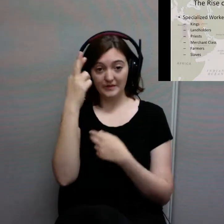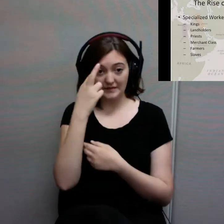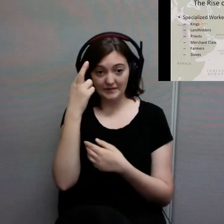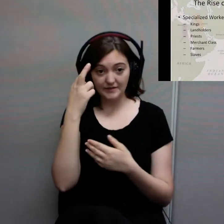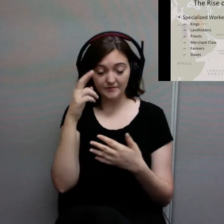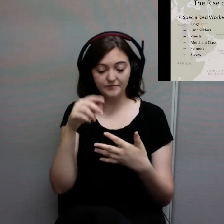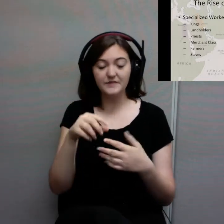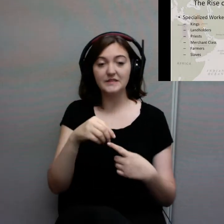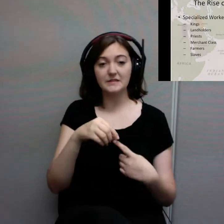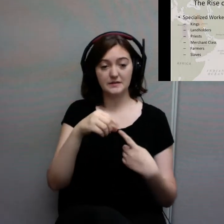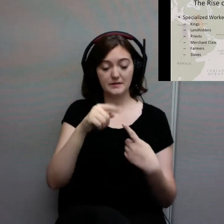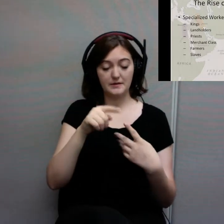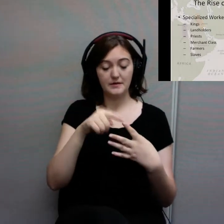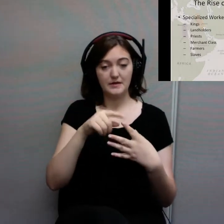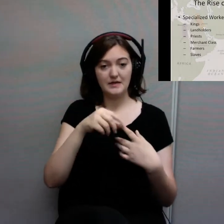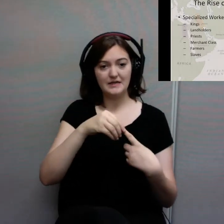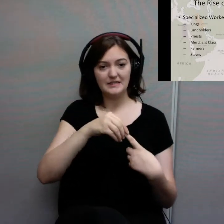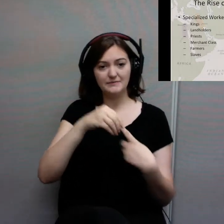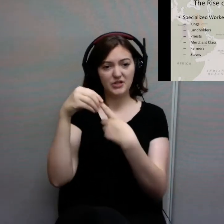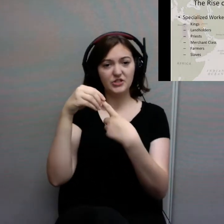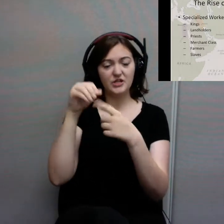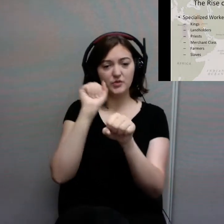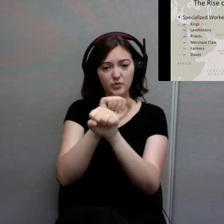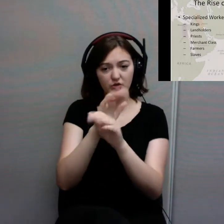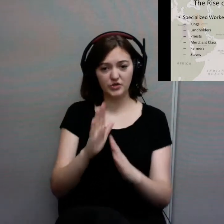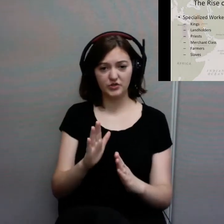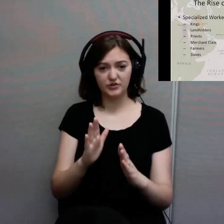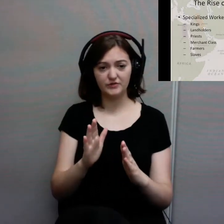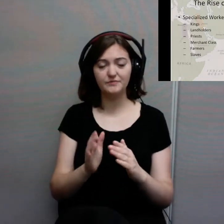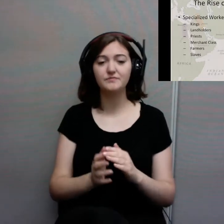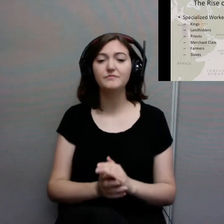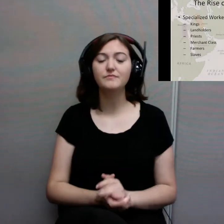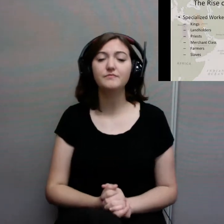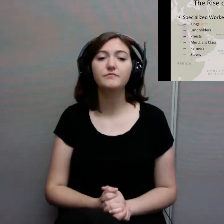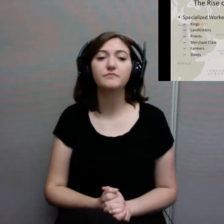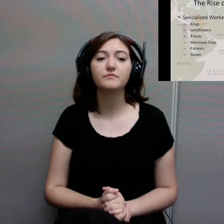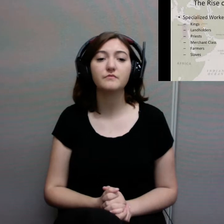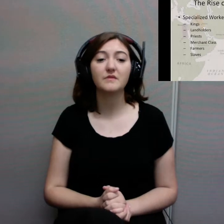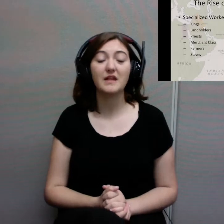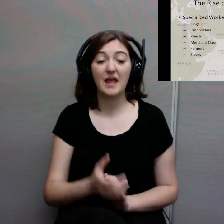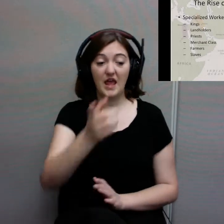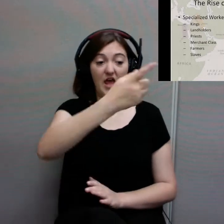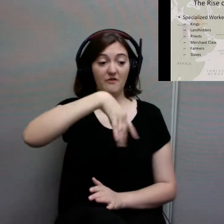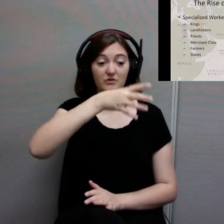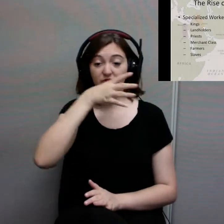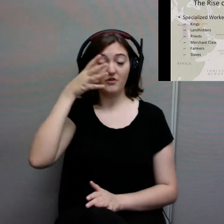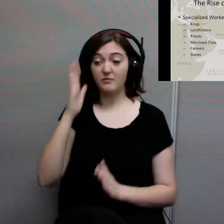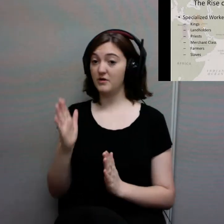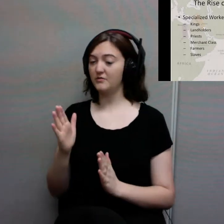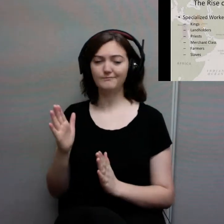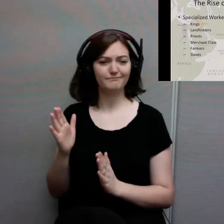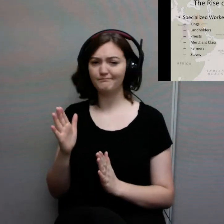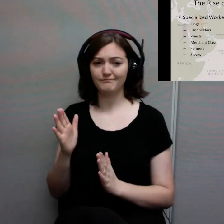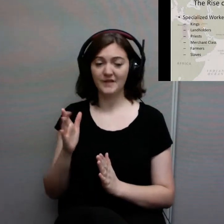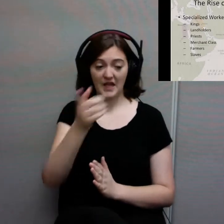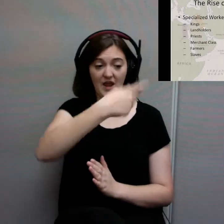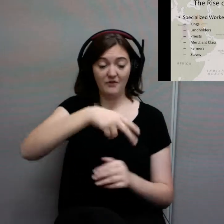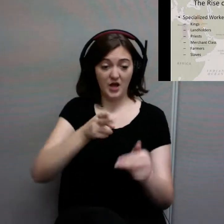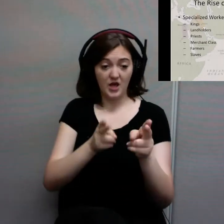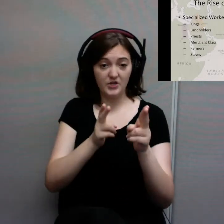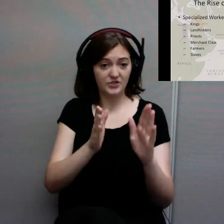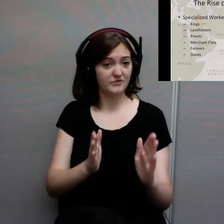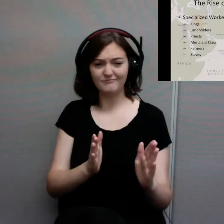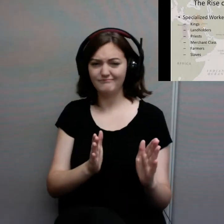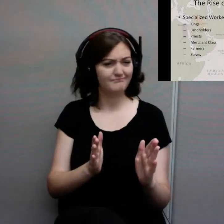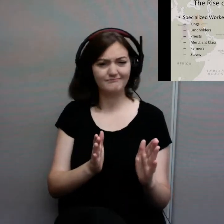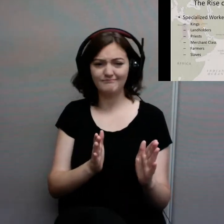specialized workers. where not everyone is a farmer, not everyone is a hunter, where people have time to develop